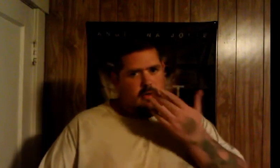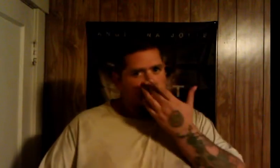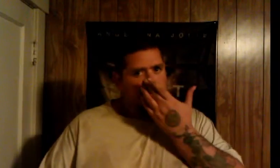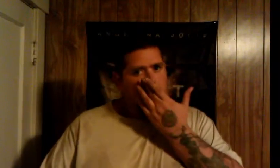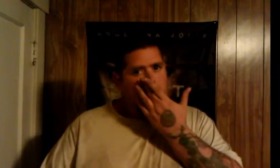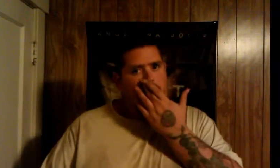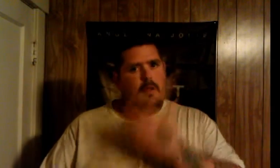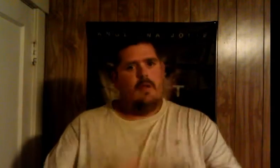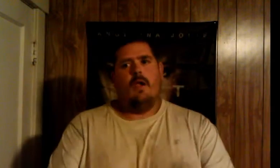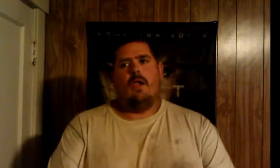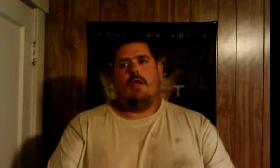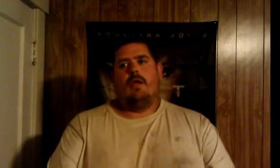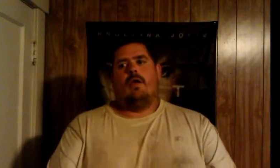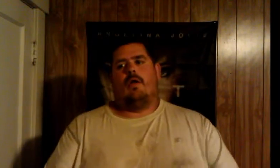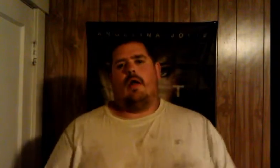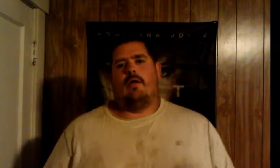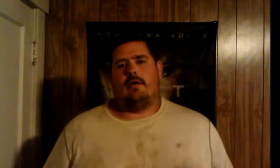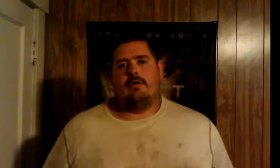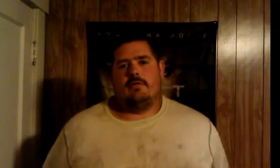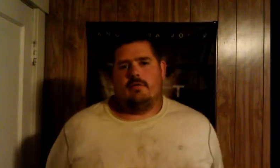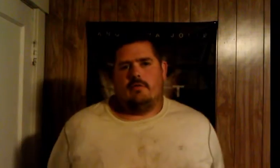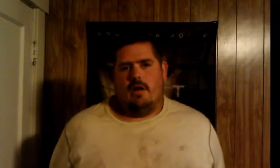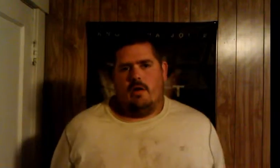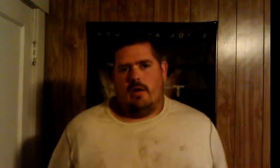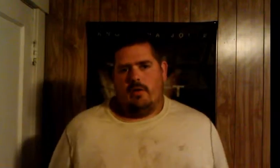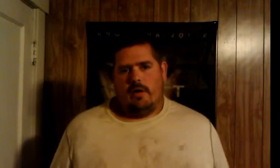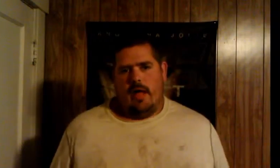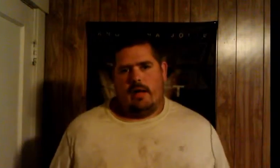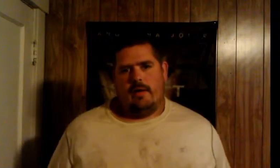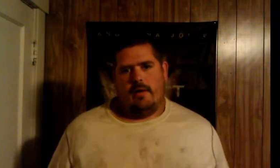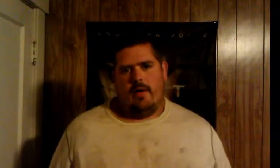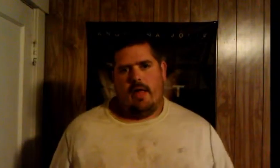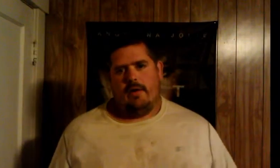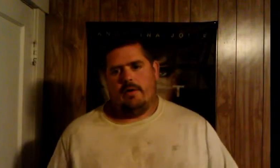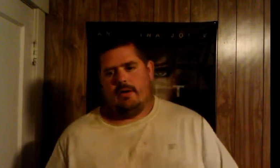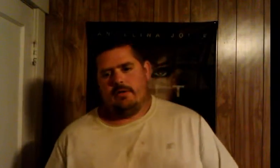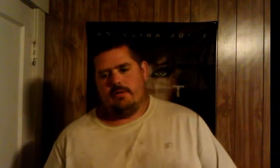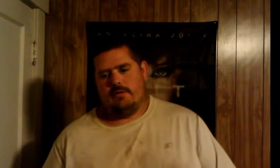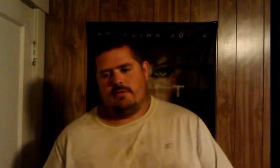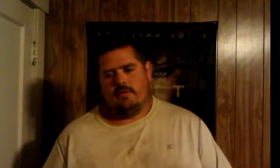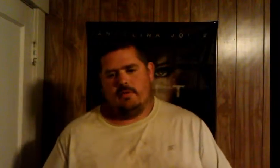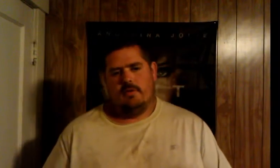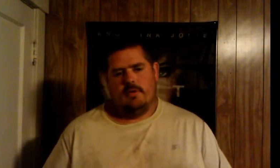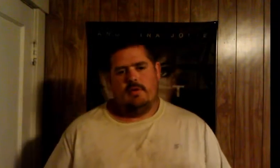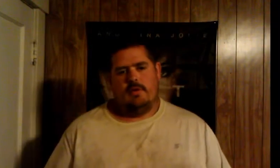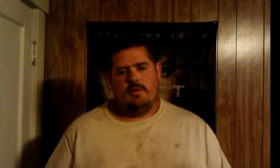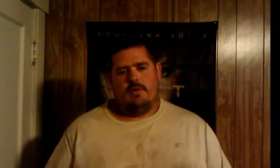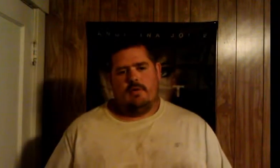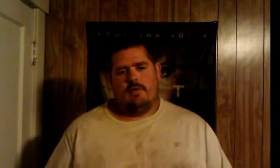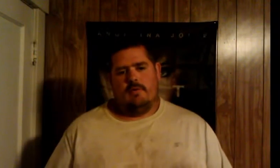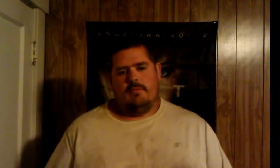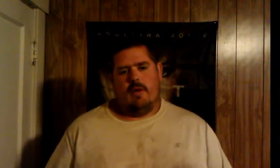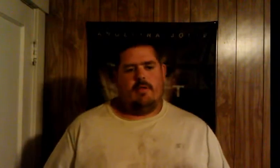or an athlete showing disrespect you know you know that that's just how i look at it and all that you know that's just